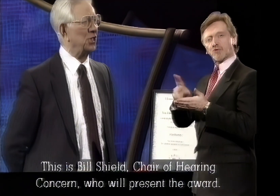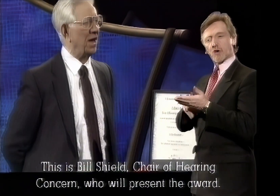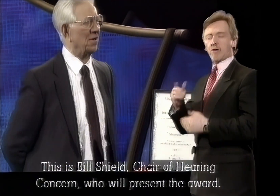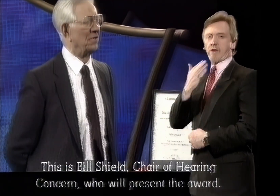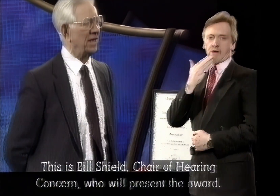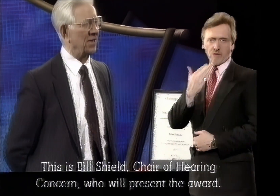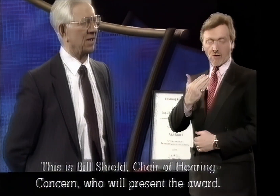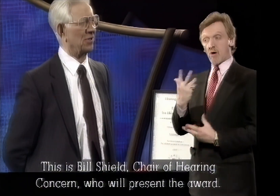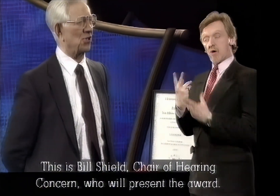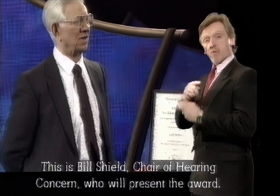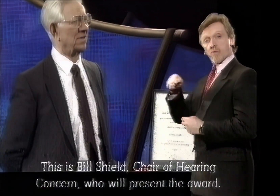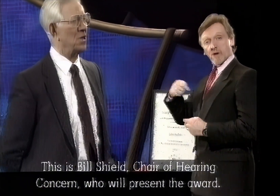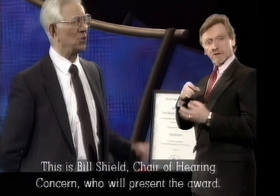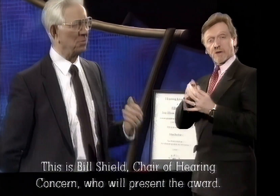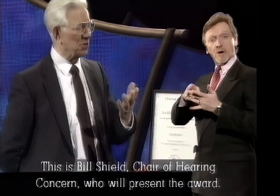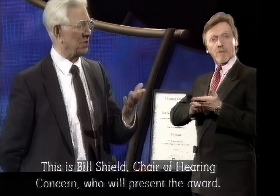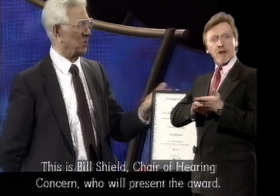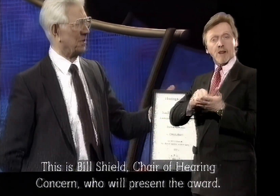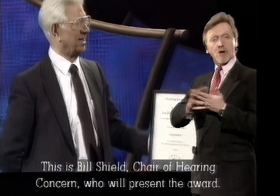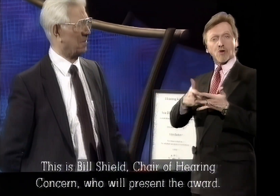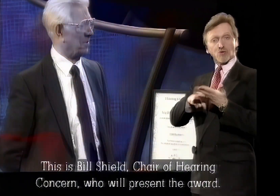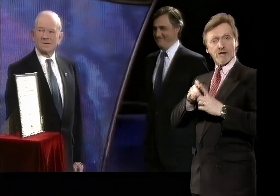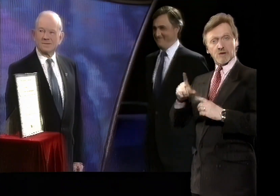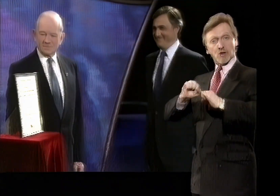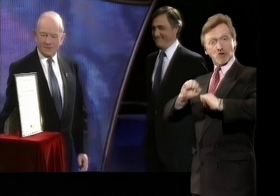Chair of Hearing Concerns, to present you with the award, Bill.